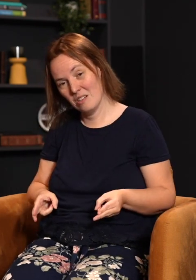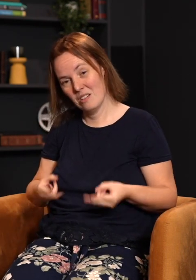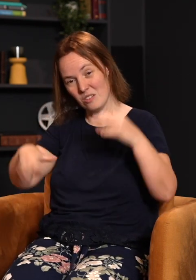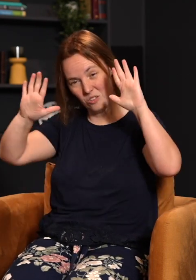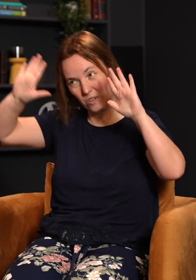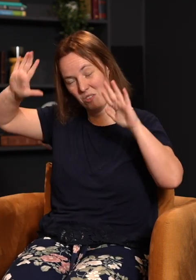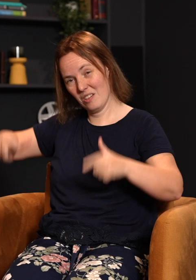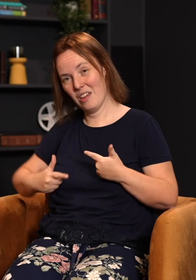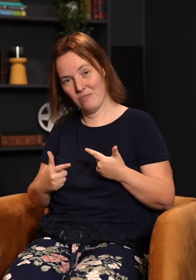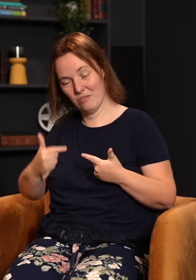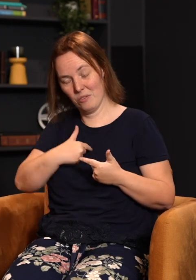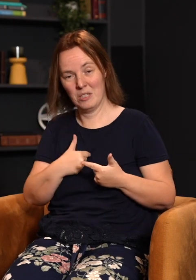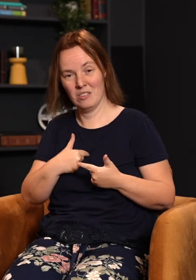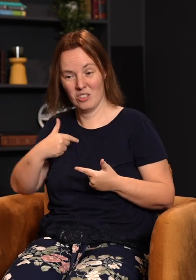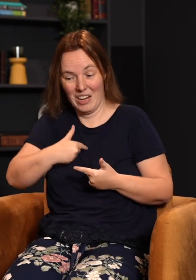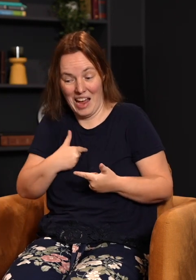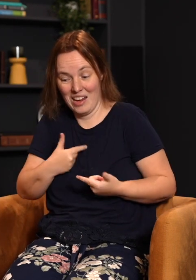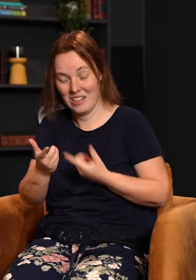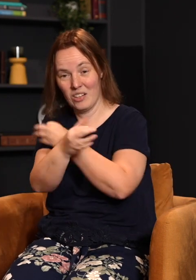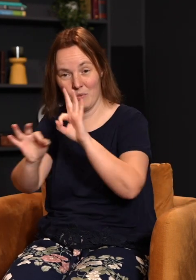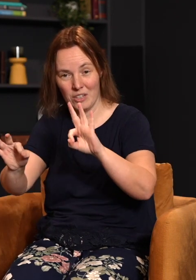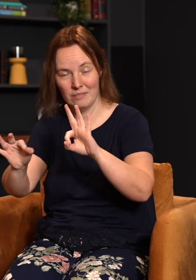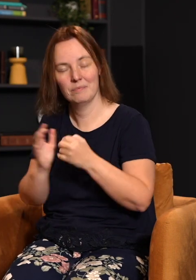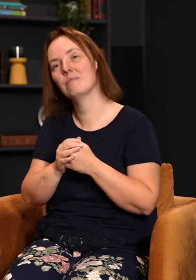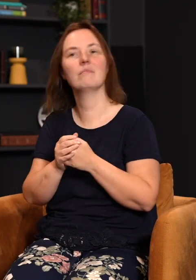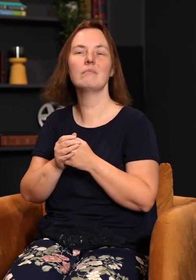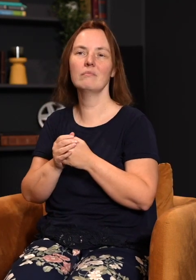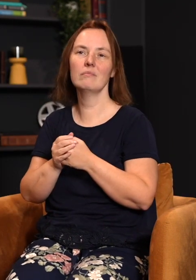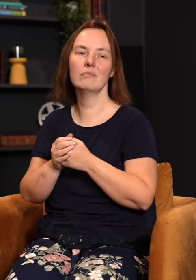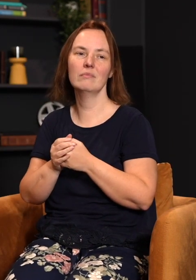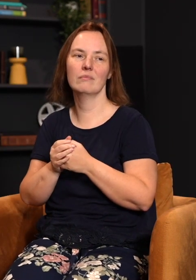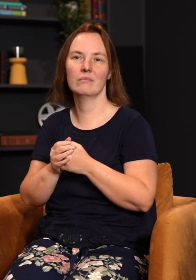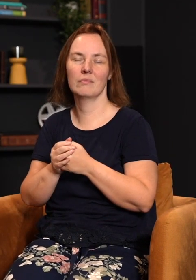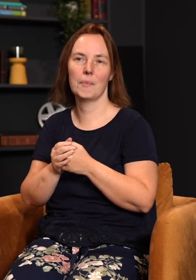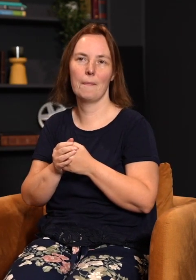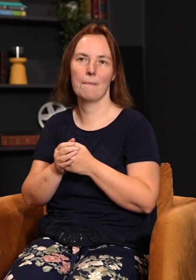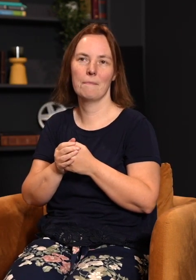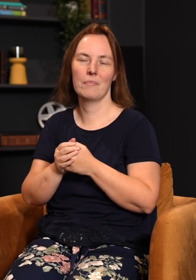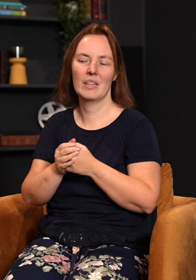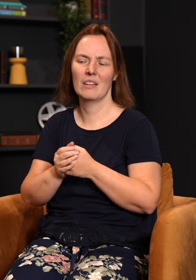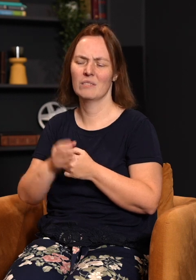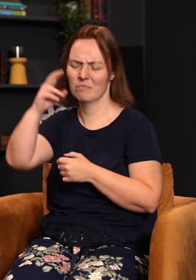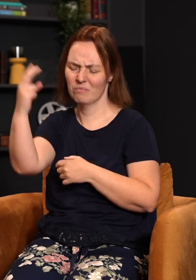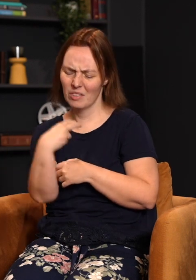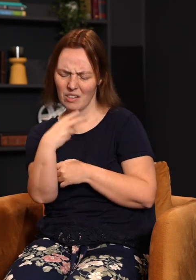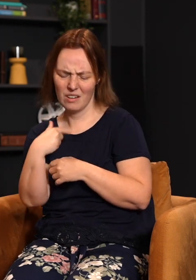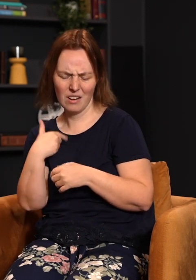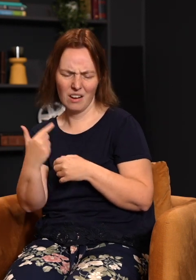or her life for me in order for me to go free. Now, the problem is, we tend to look at ourselves, we've used